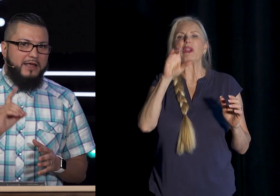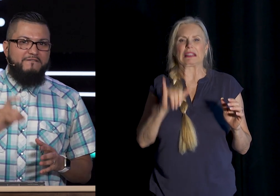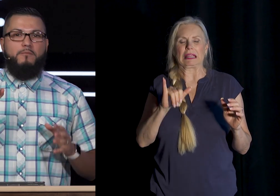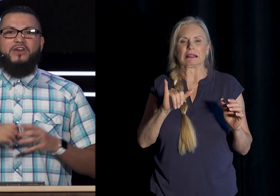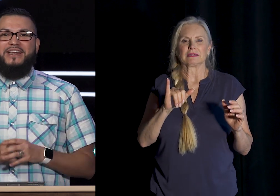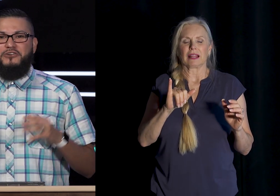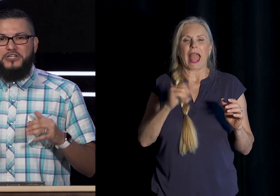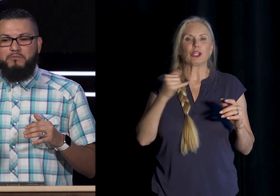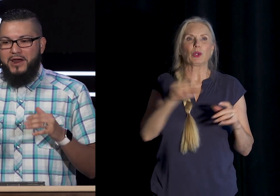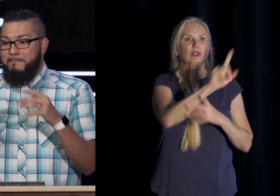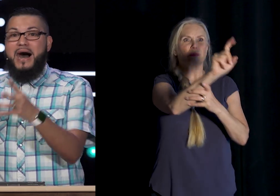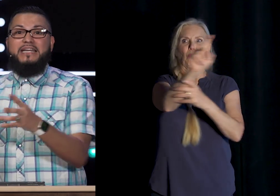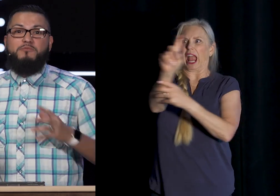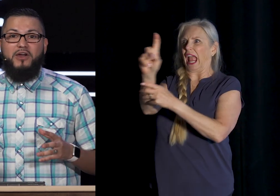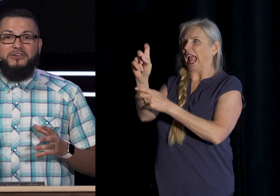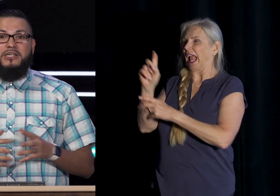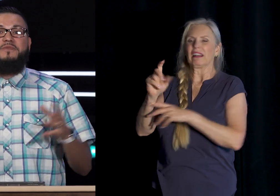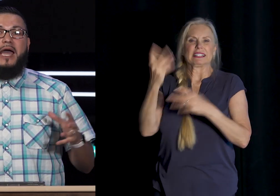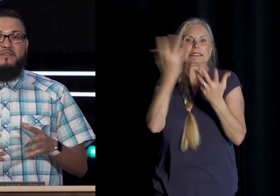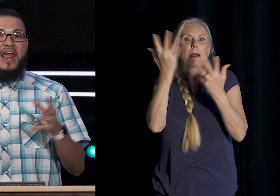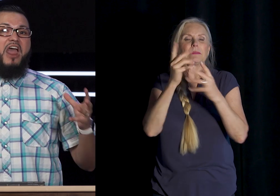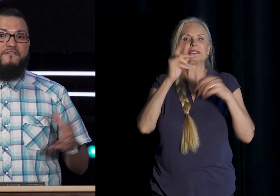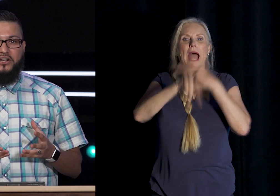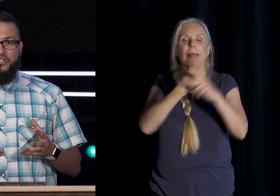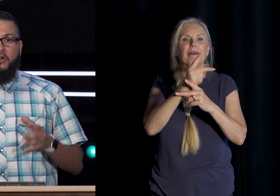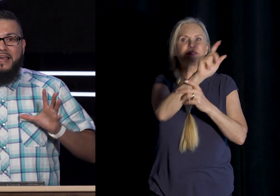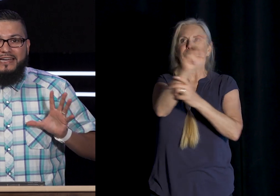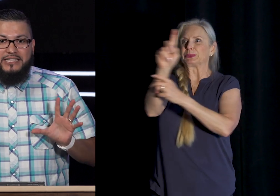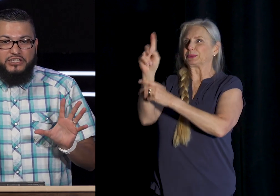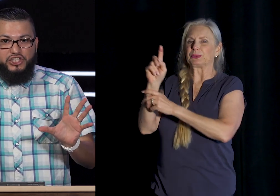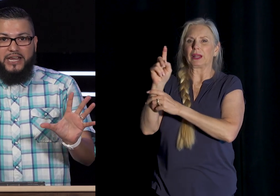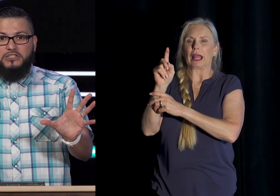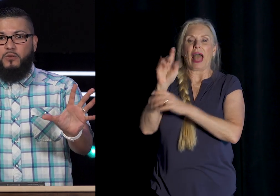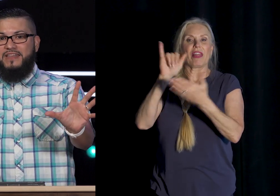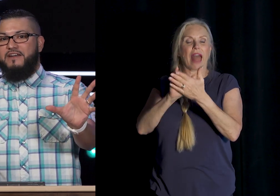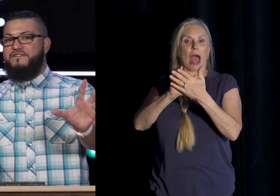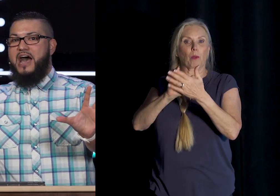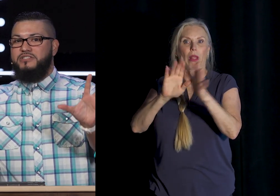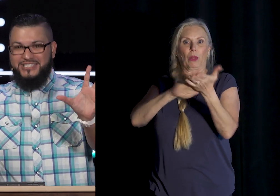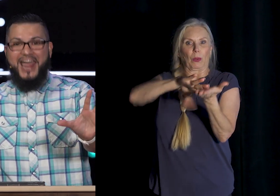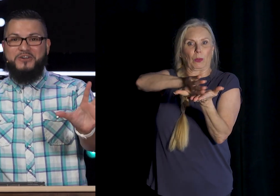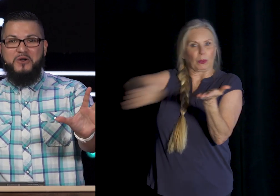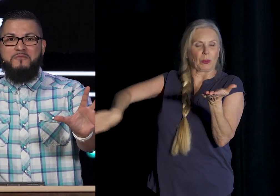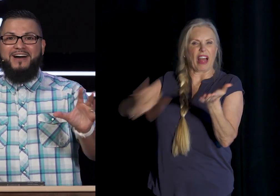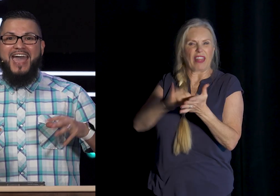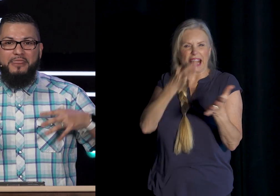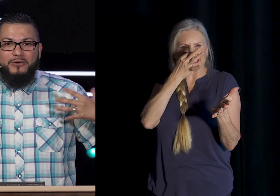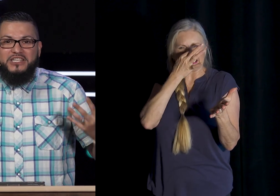Febreze Or you spray Body spray Or some type Of an air freshener It is gonna chase away That foul stank aroma And there is